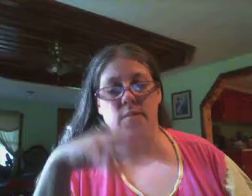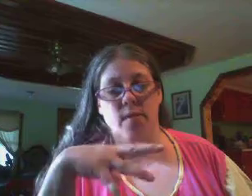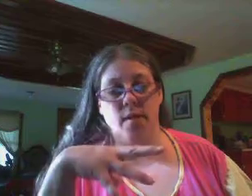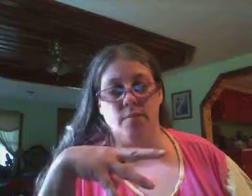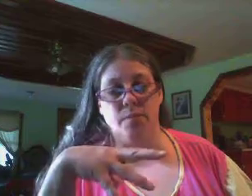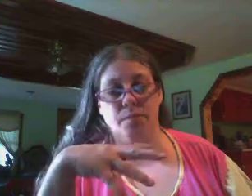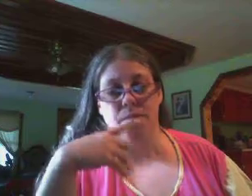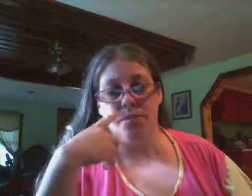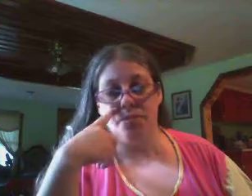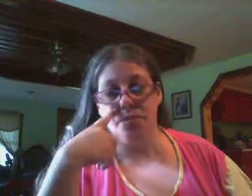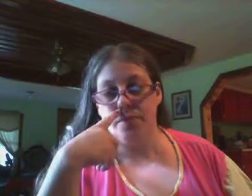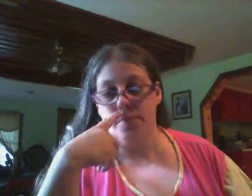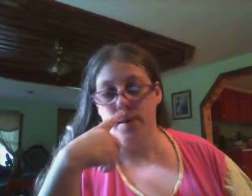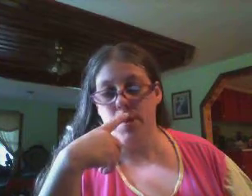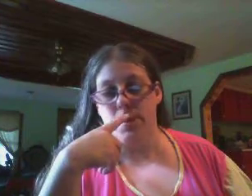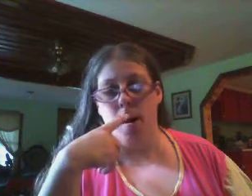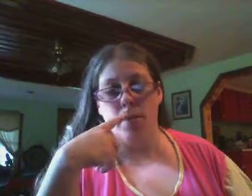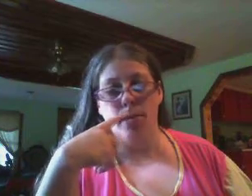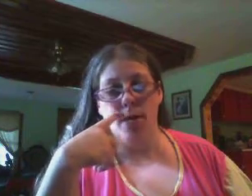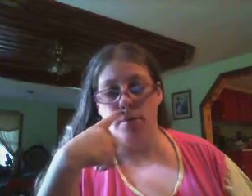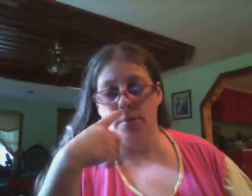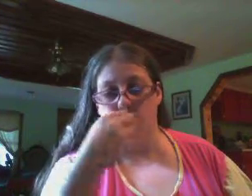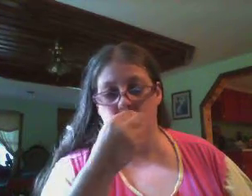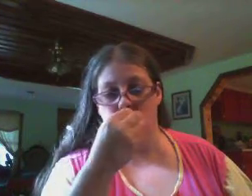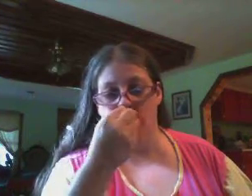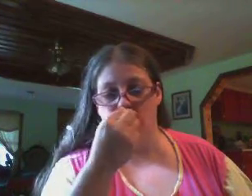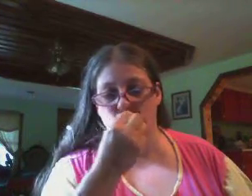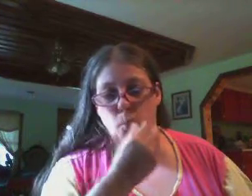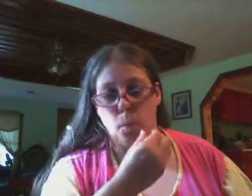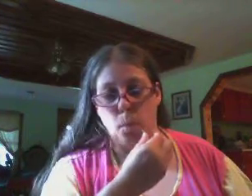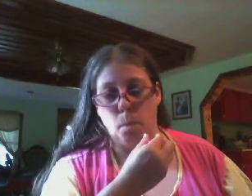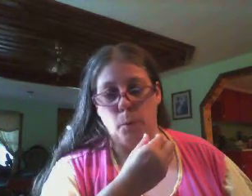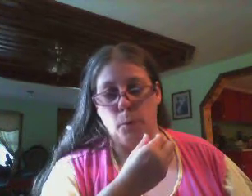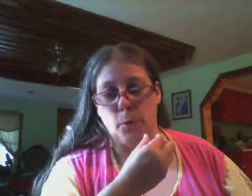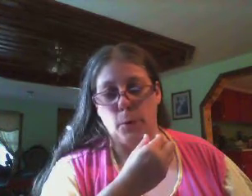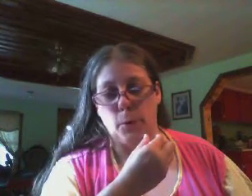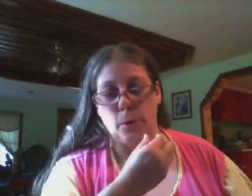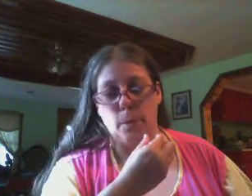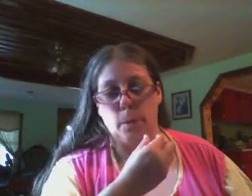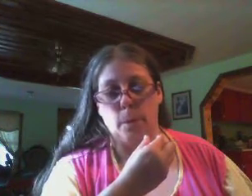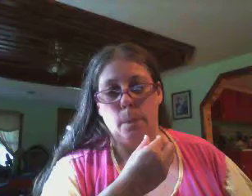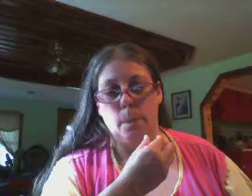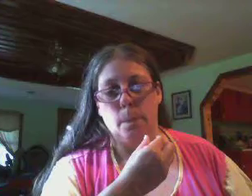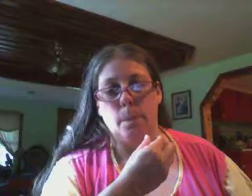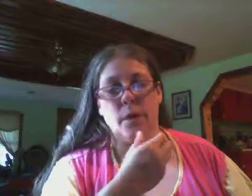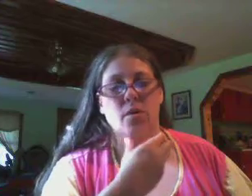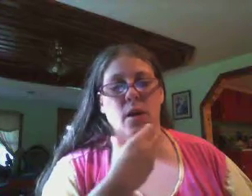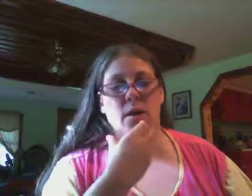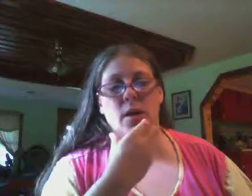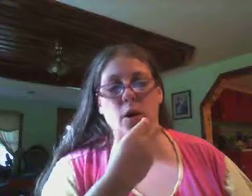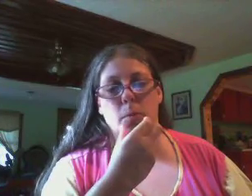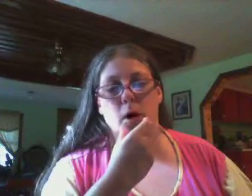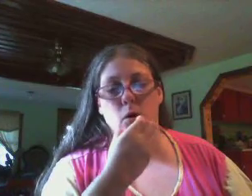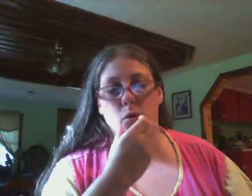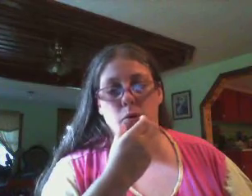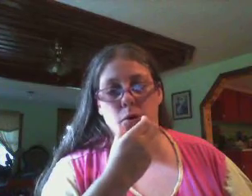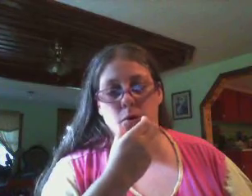That's fine. My top lip was, like, poking out and trying to help hold